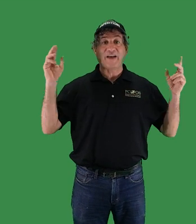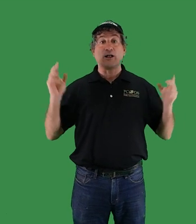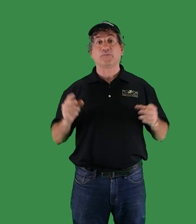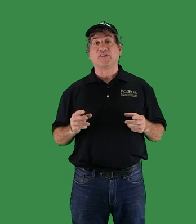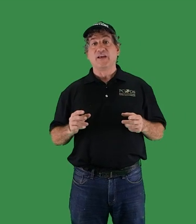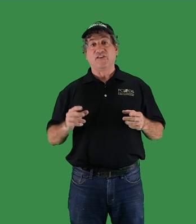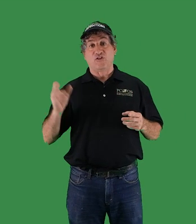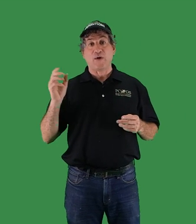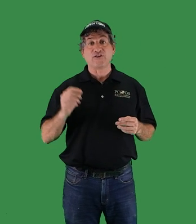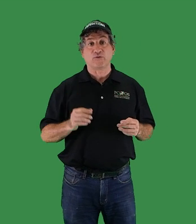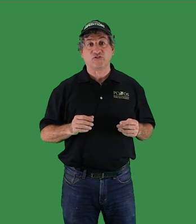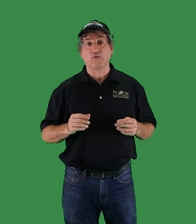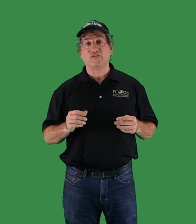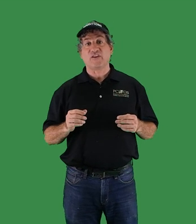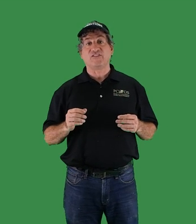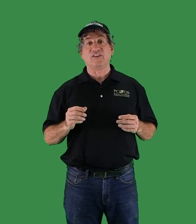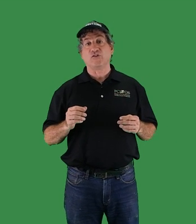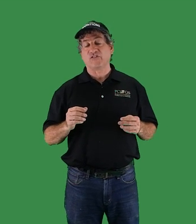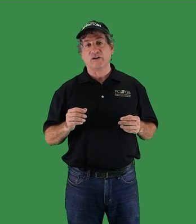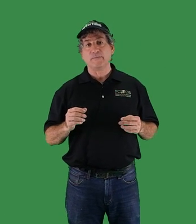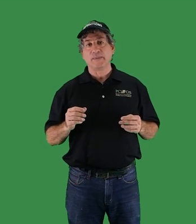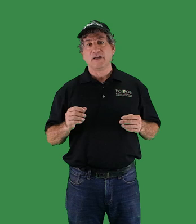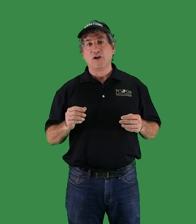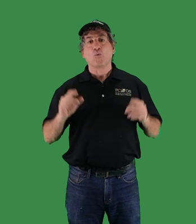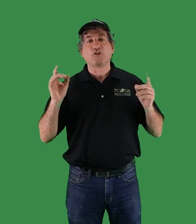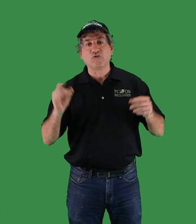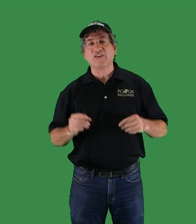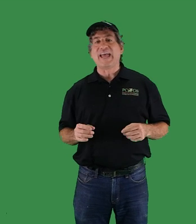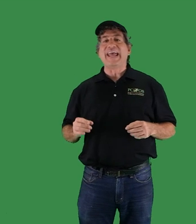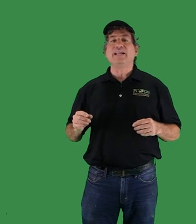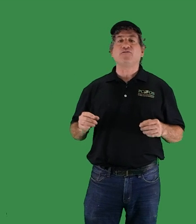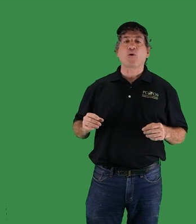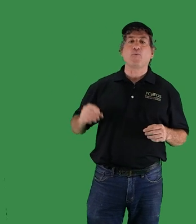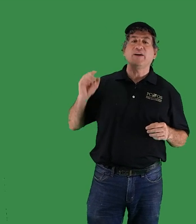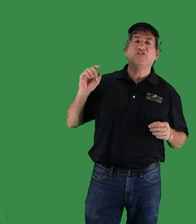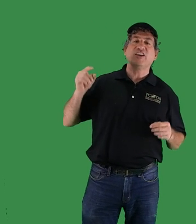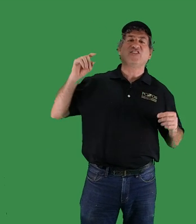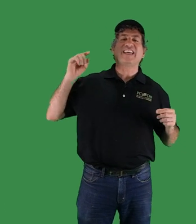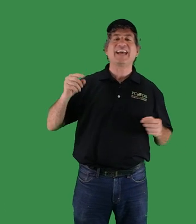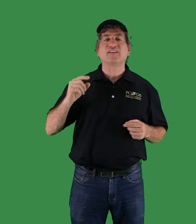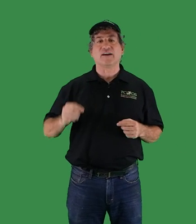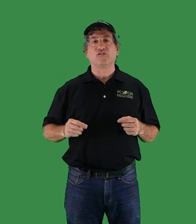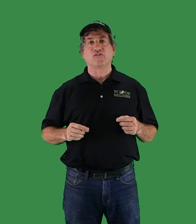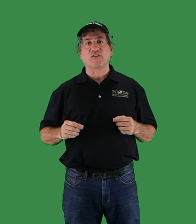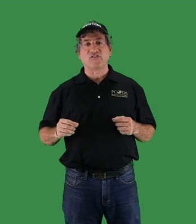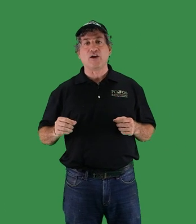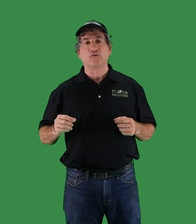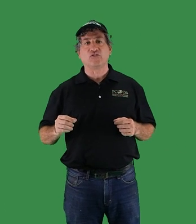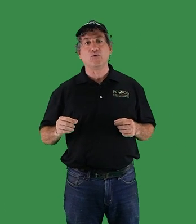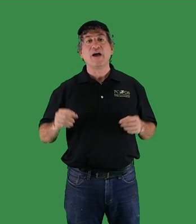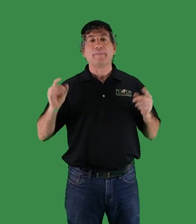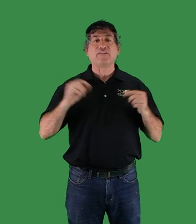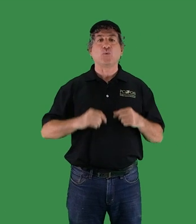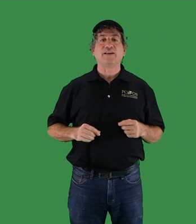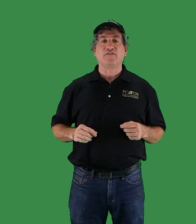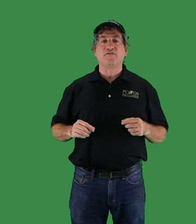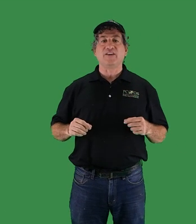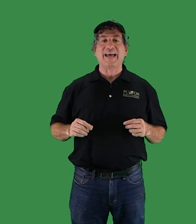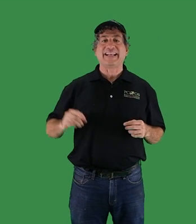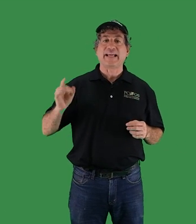Alps as a graduate student 17 years ago, reducing 84.6 gigatons of CO2 by 2050 at a